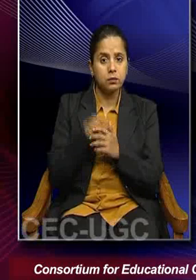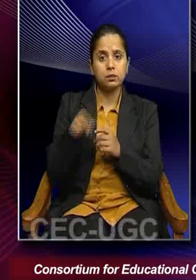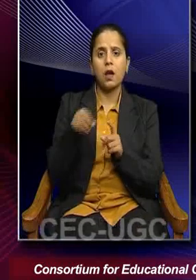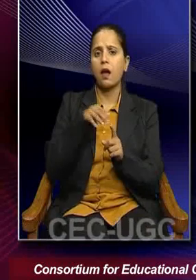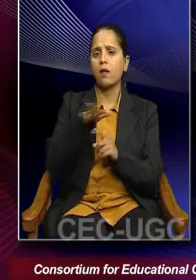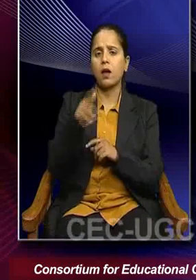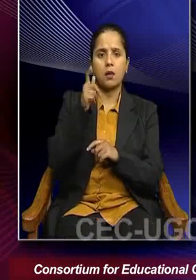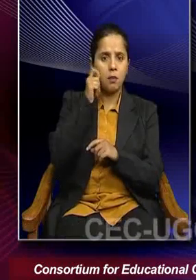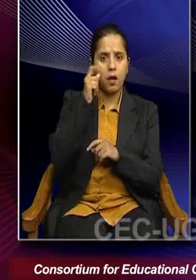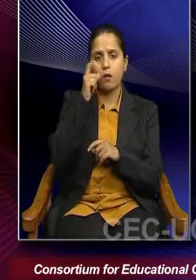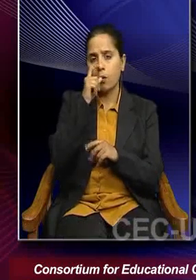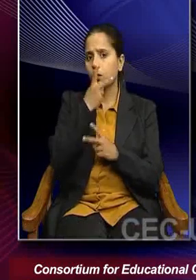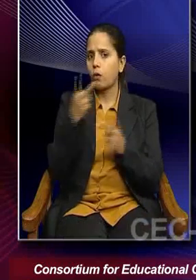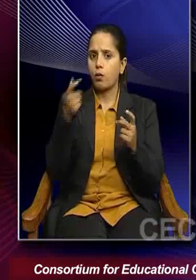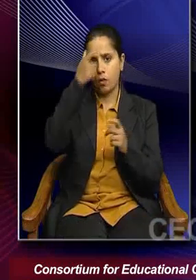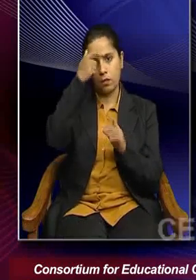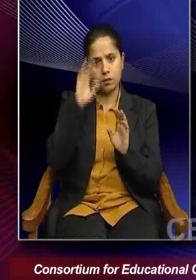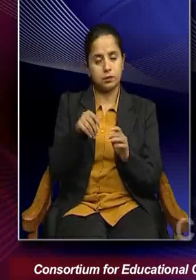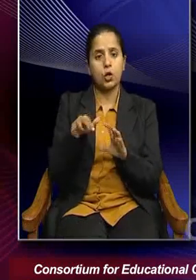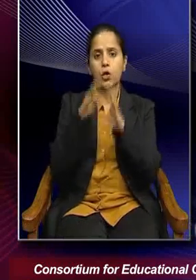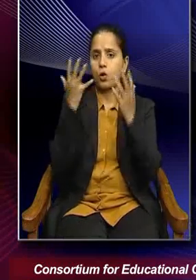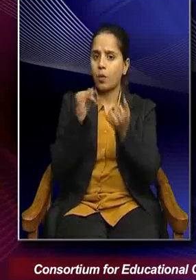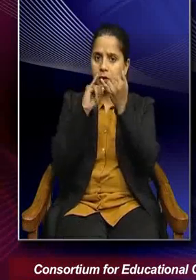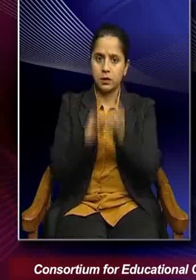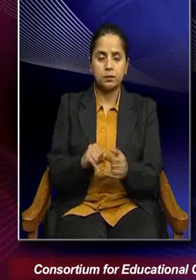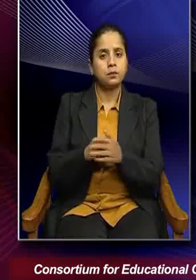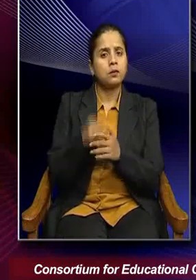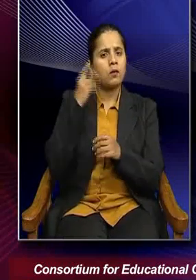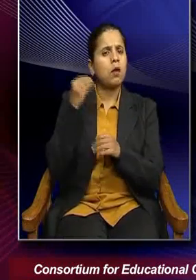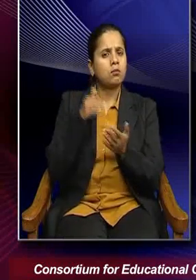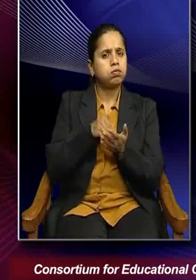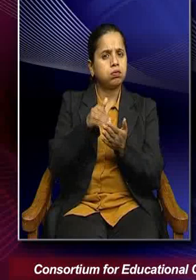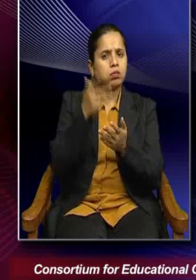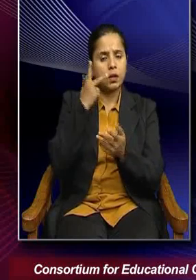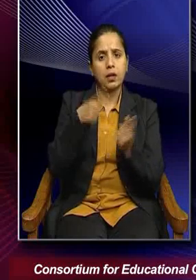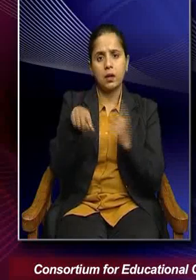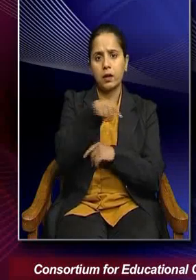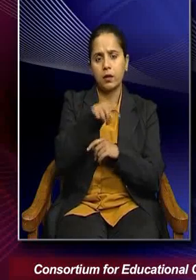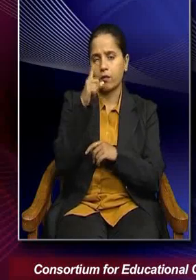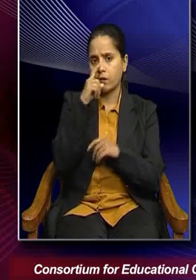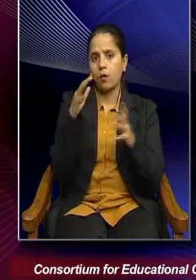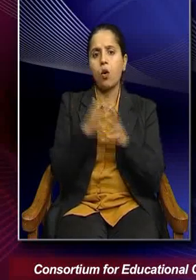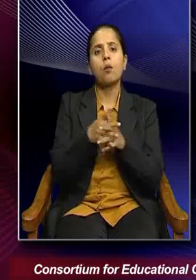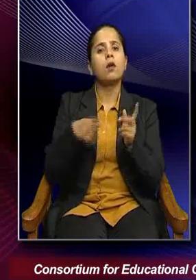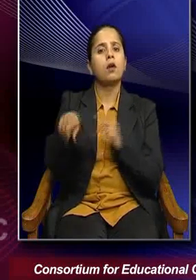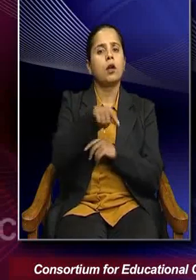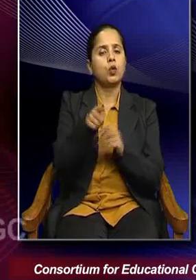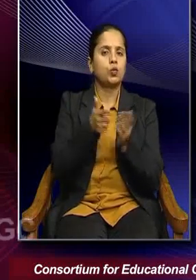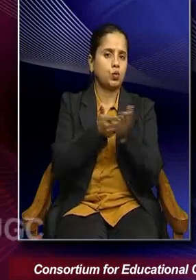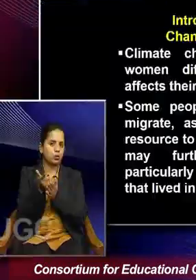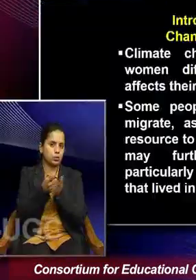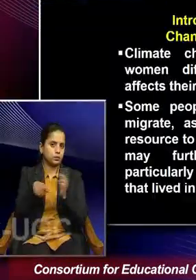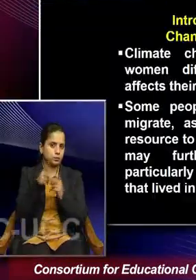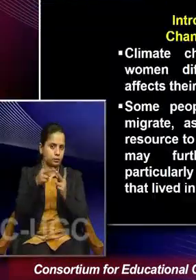men and women differently, particularly in the global south. So, for instance, you know, largely these are women folks in the rural part of,